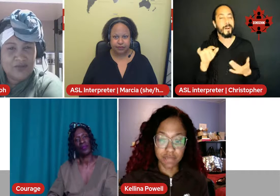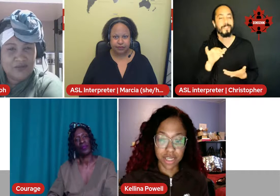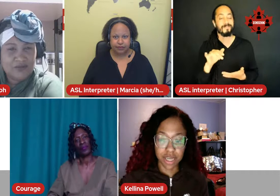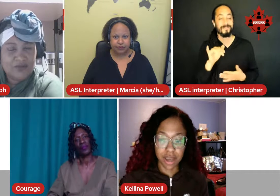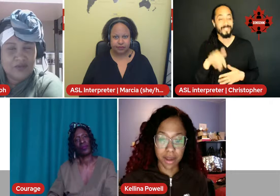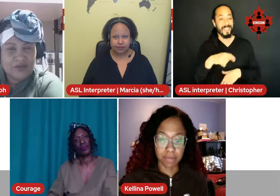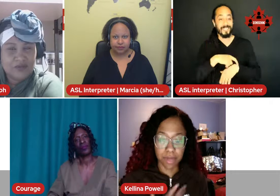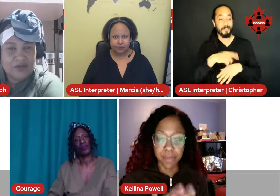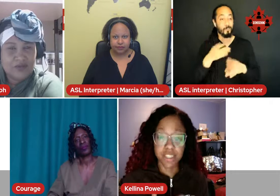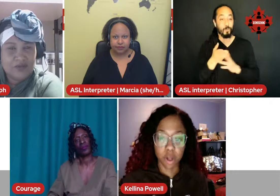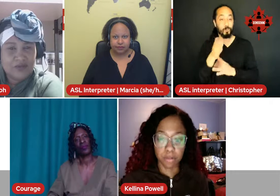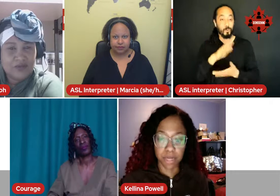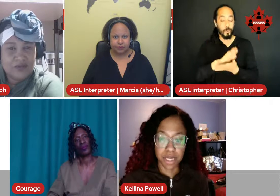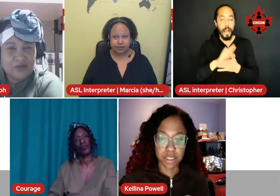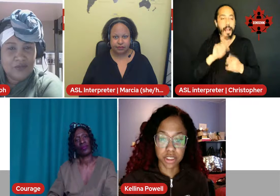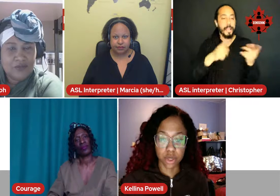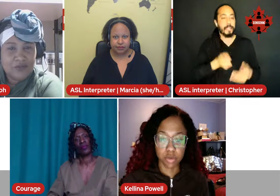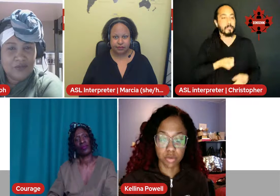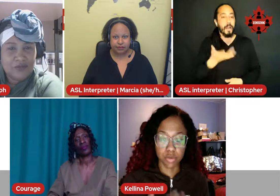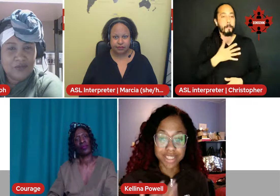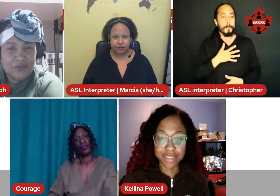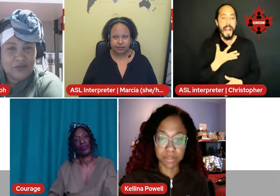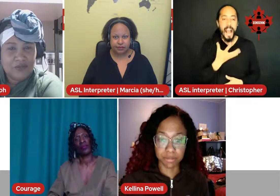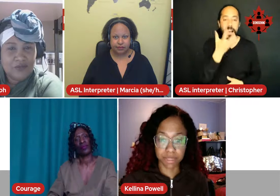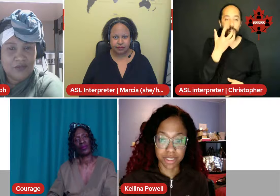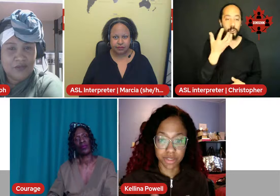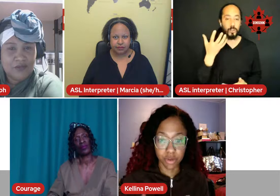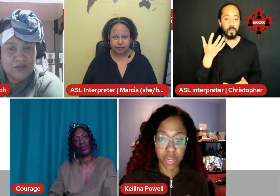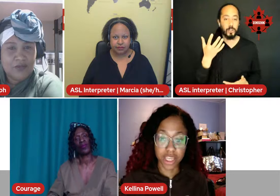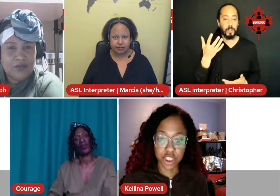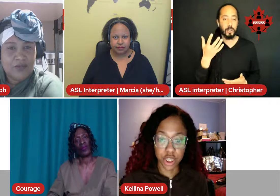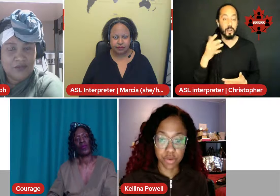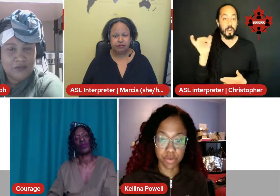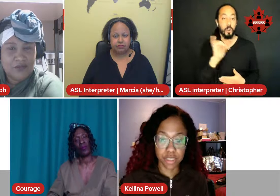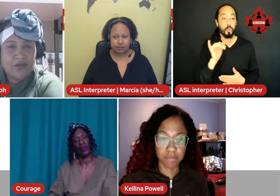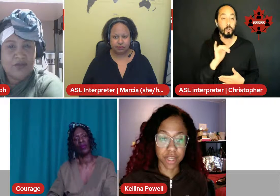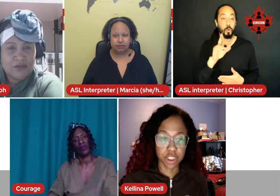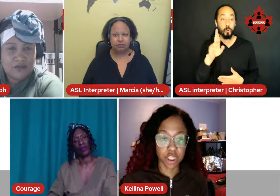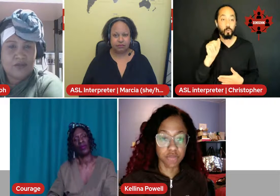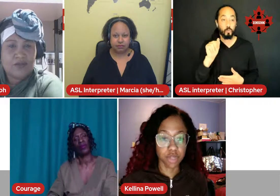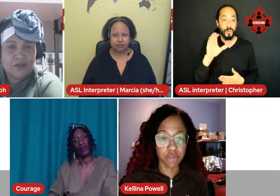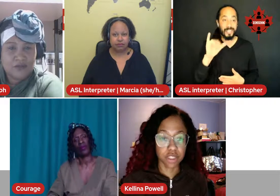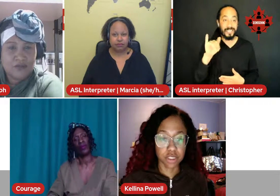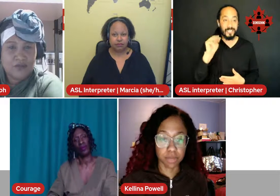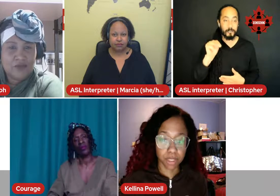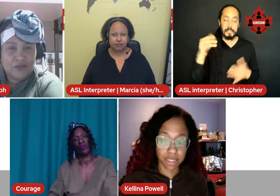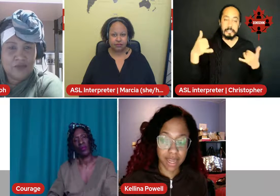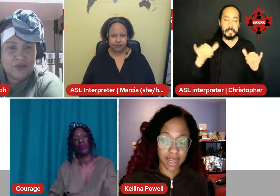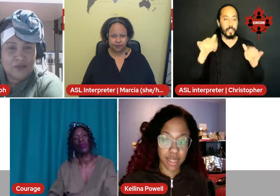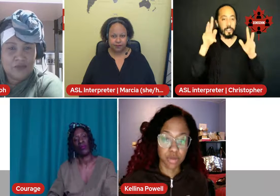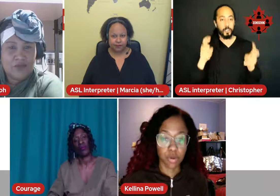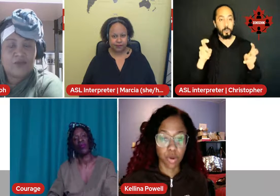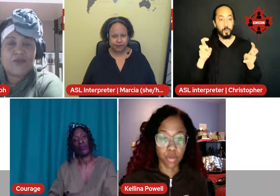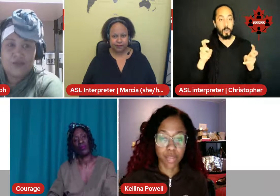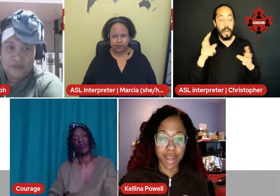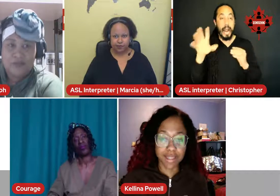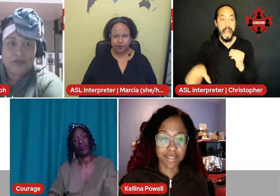even be myself because, you know, racism is still the issue, especially if you have a disability. So that is